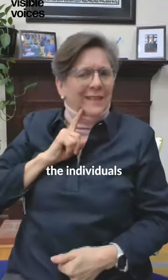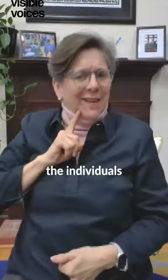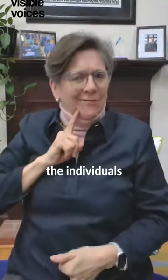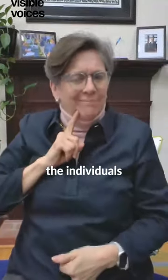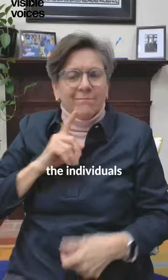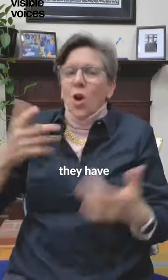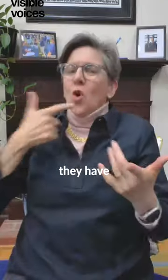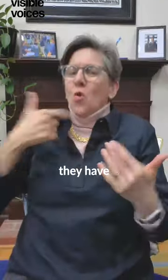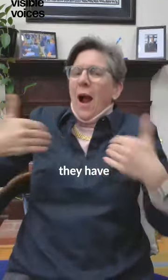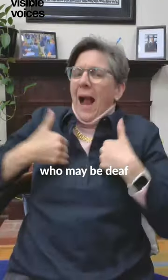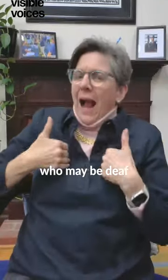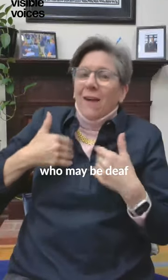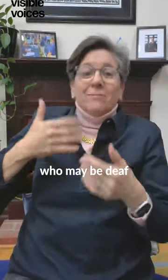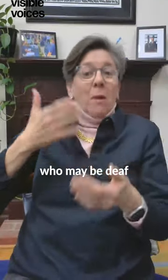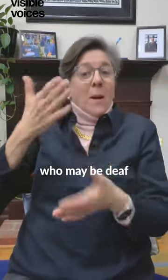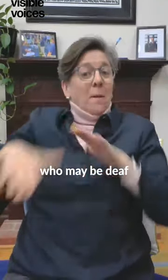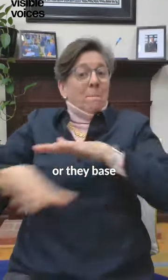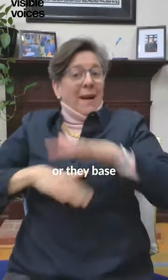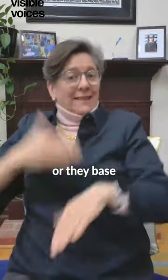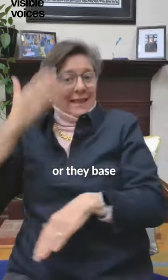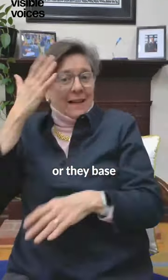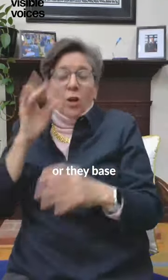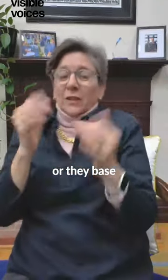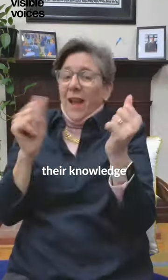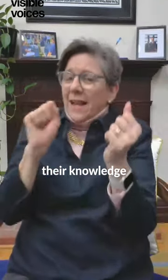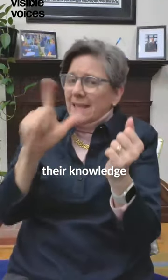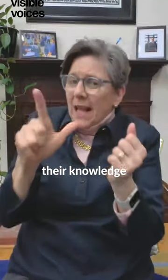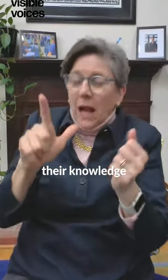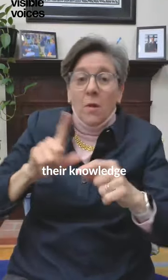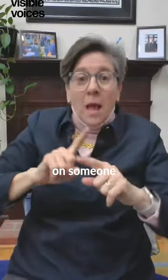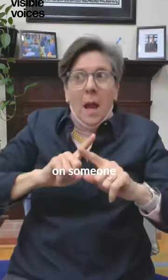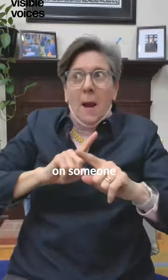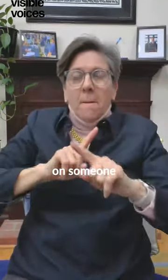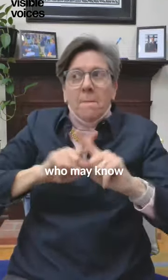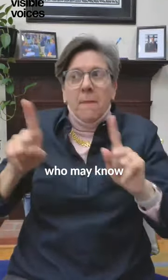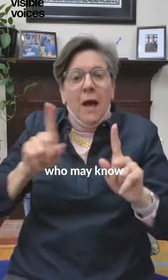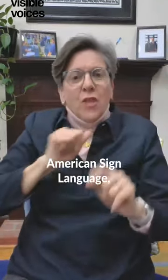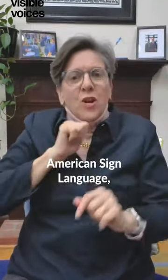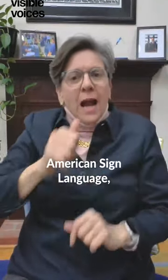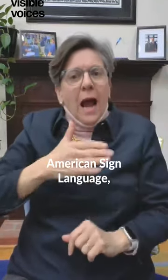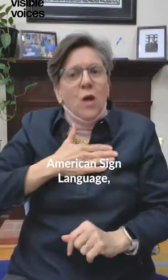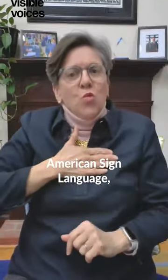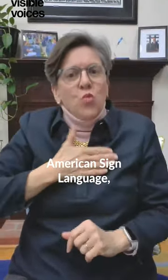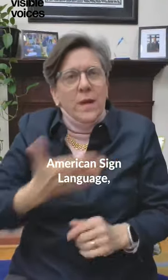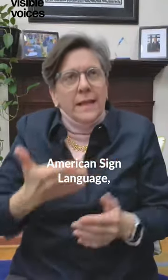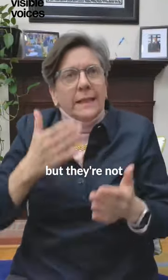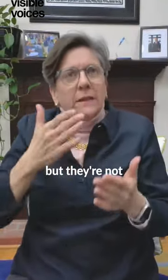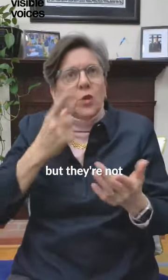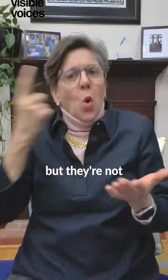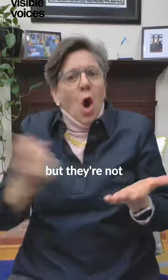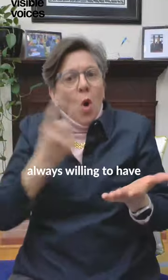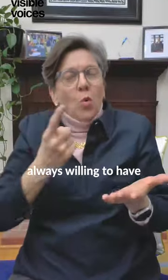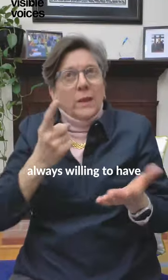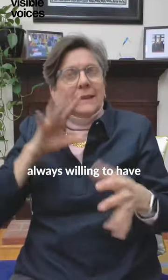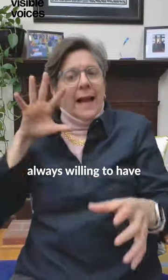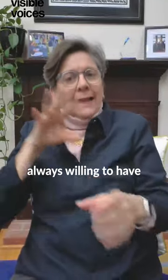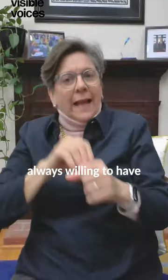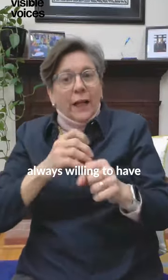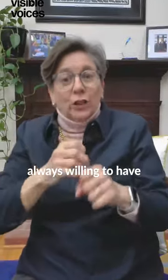the individuals they have who may be deaf or they base their knowledge on someone who may know American Sign Language, but they're not always willing to